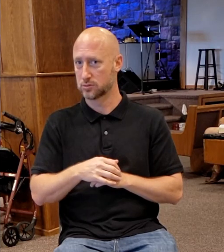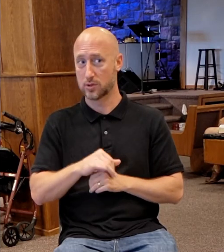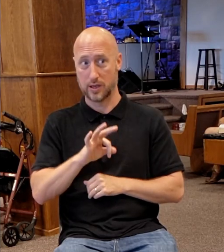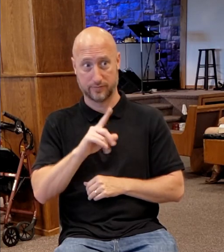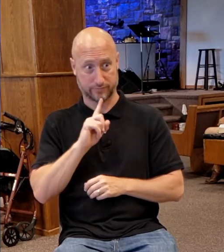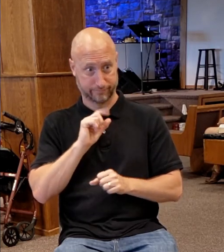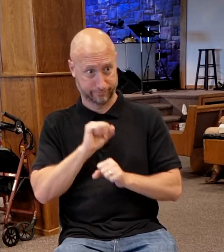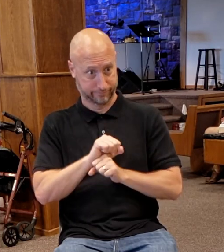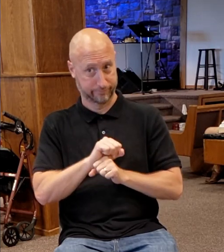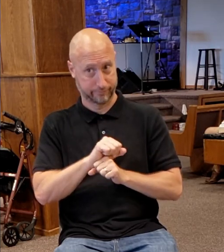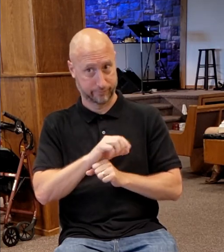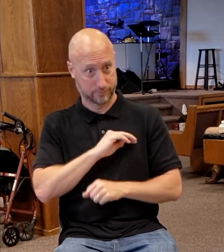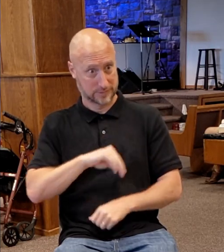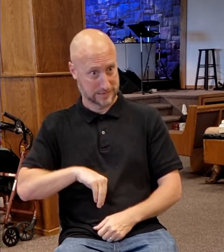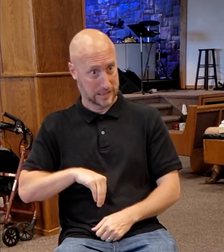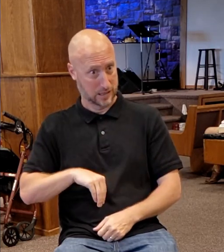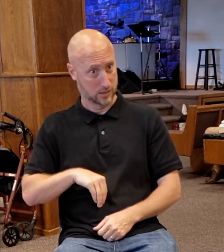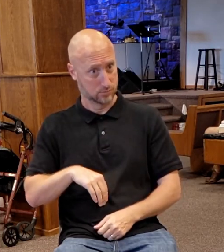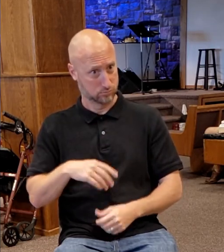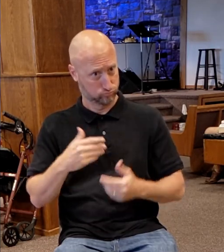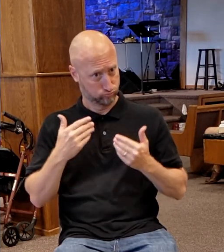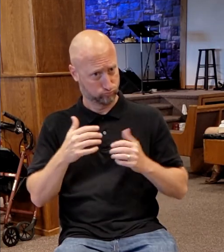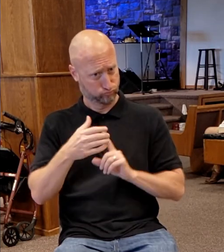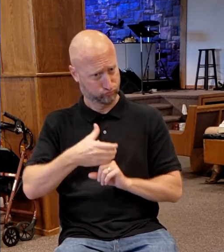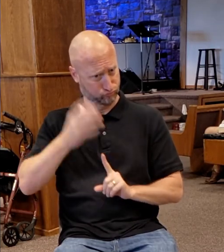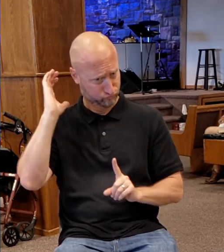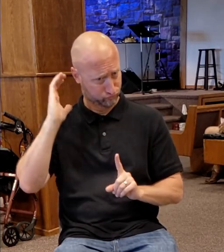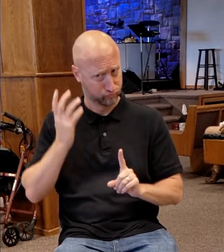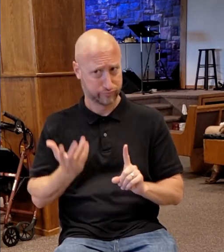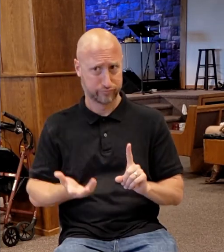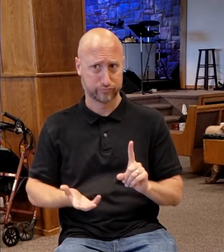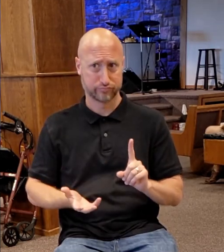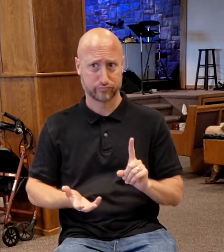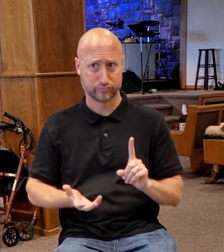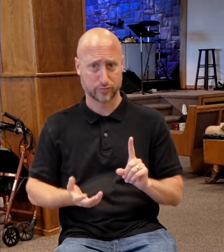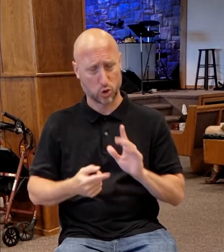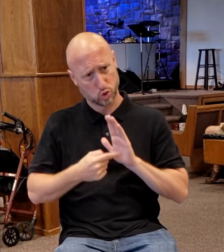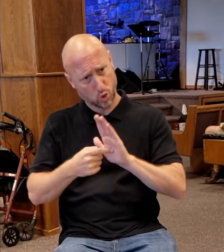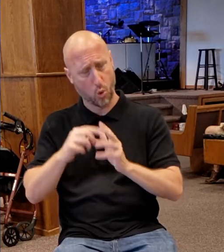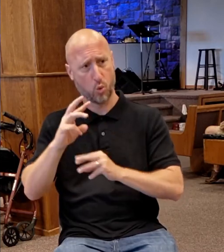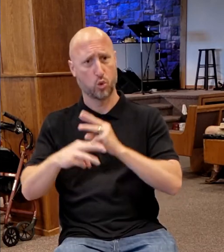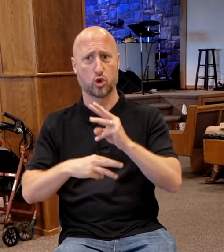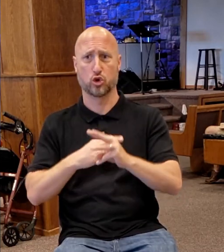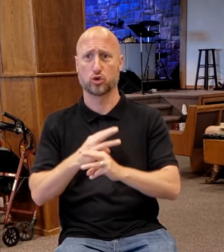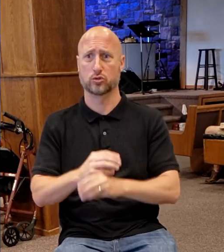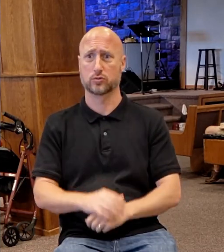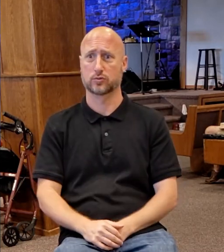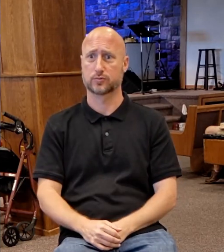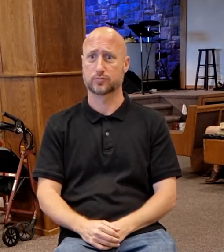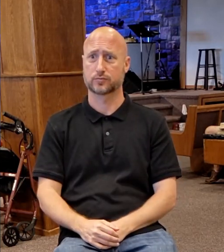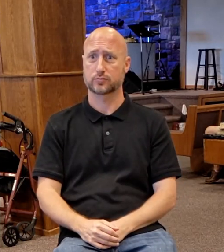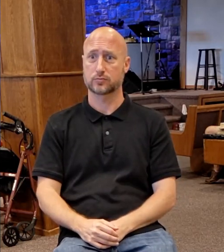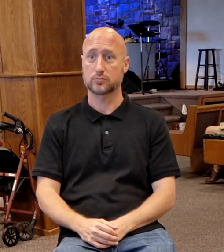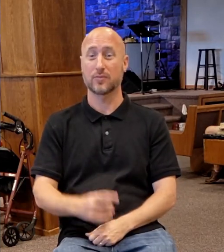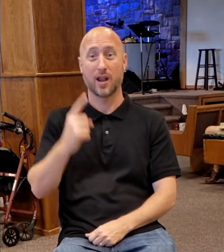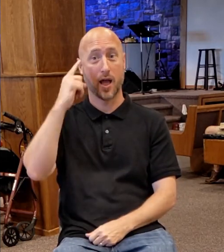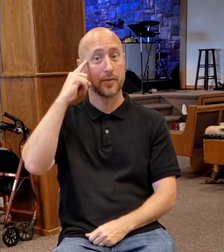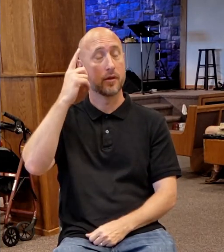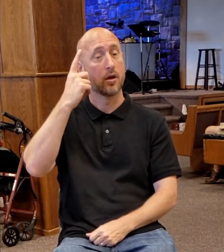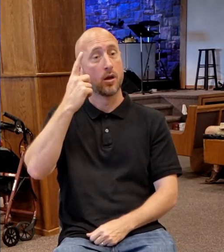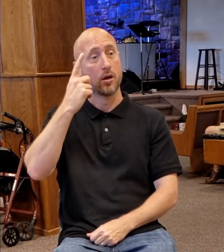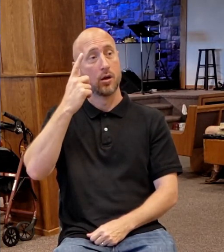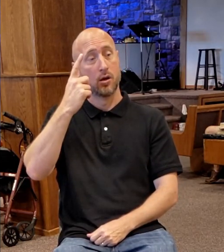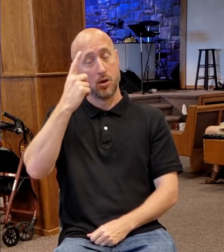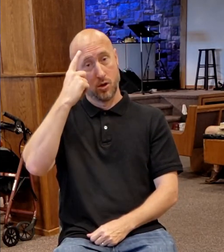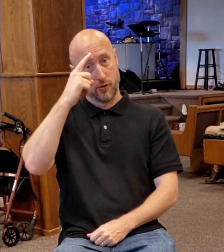things, show thyself to the world. And I think what's coming across there is just for each of us, there's kind of